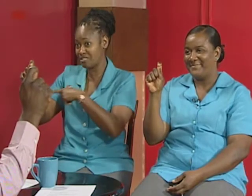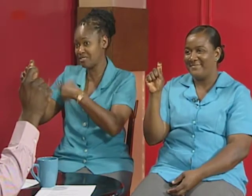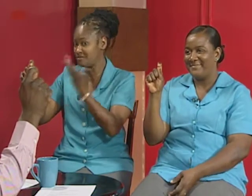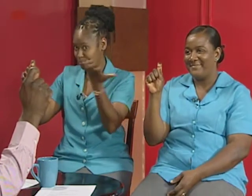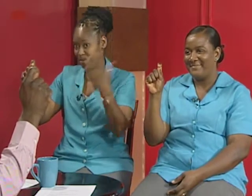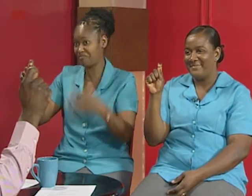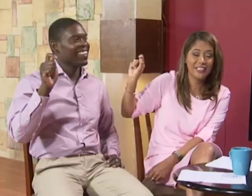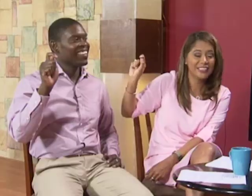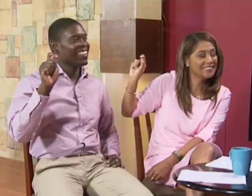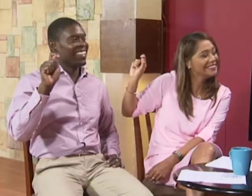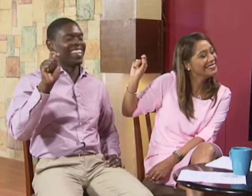t perfect